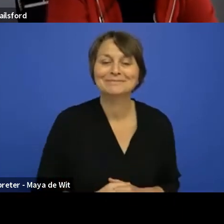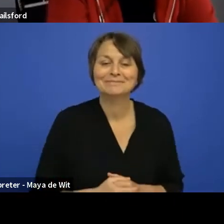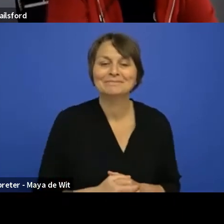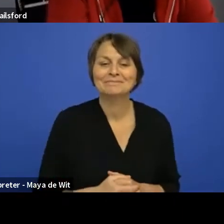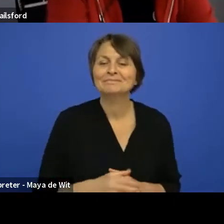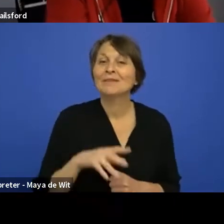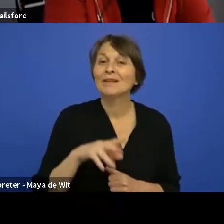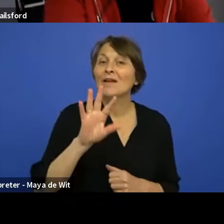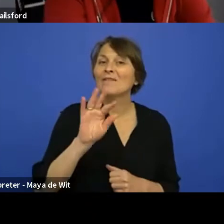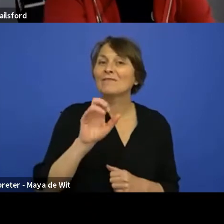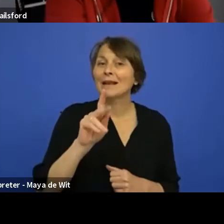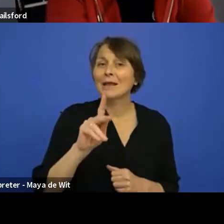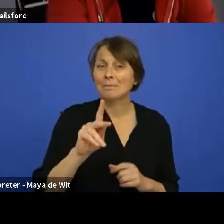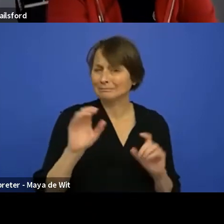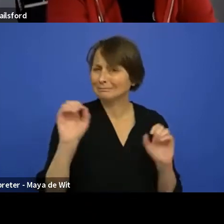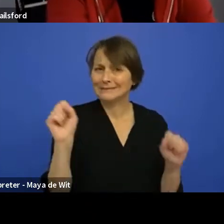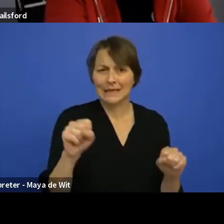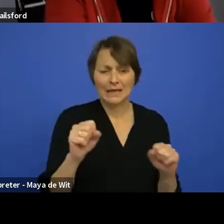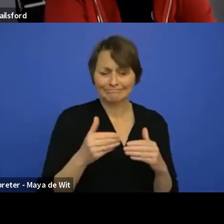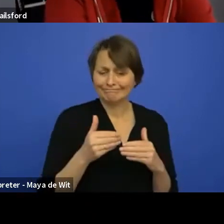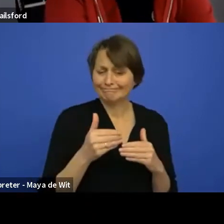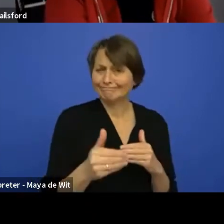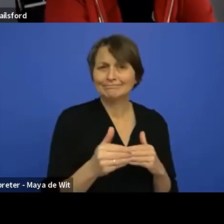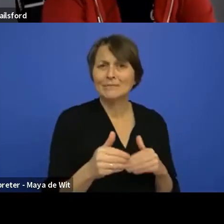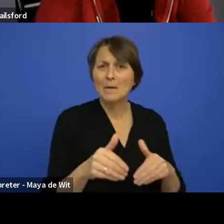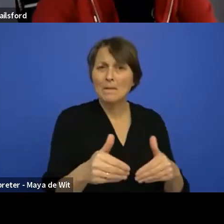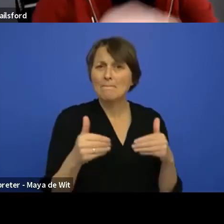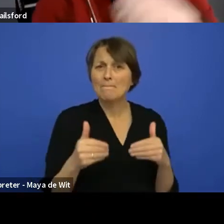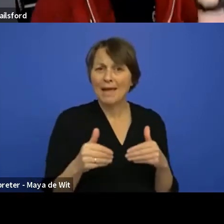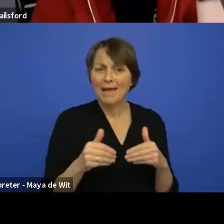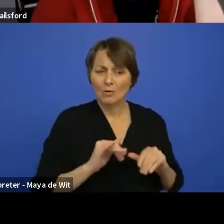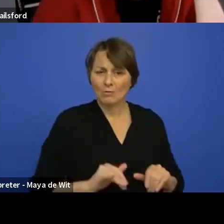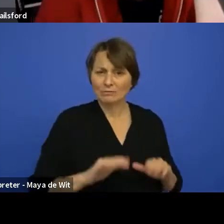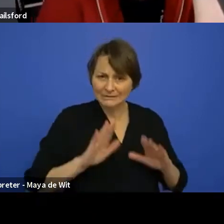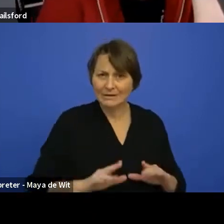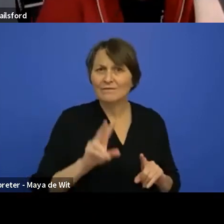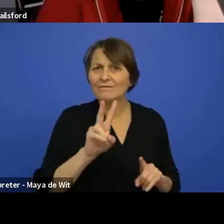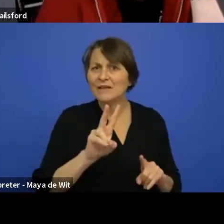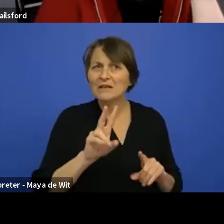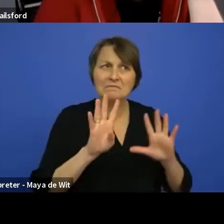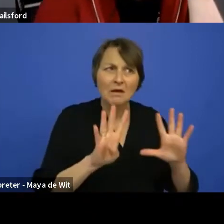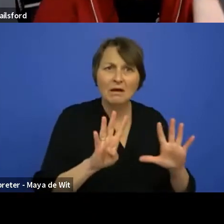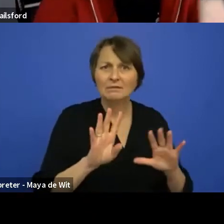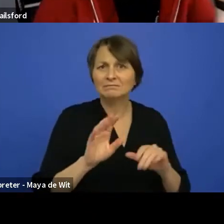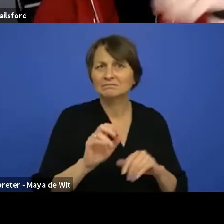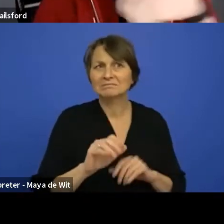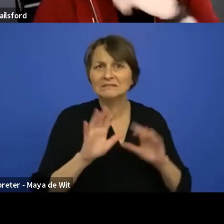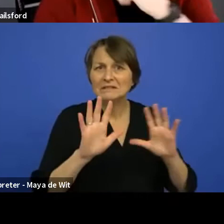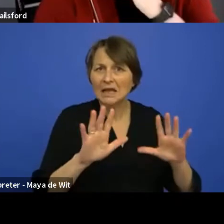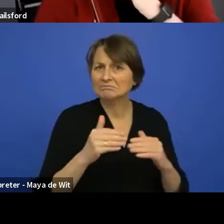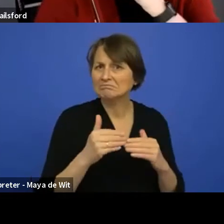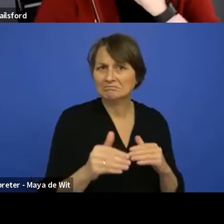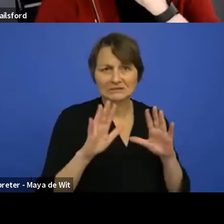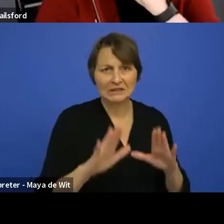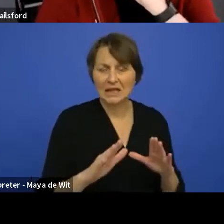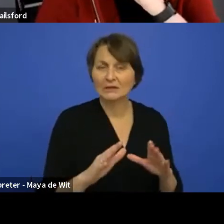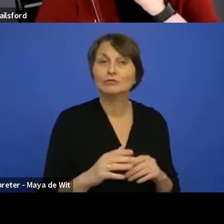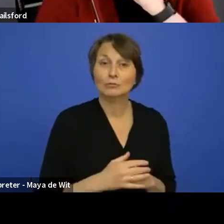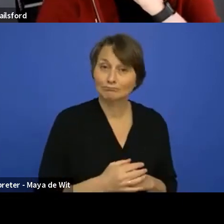uh, and will probably be the same for V10. Uh, so, uh, yeah, we, we might, we might start doing that. Uh,